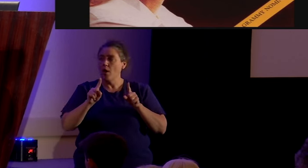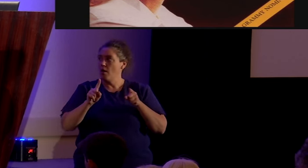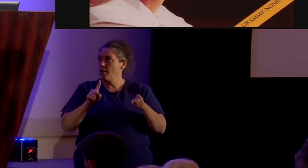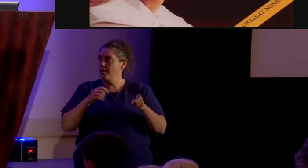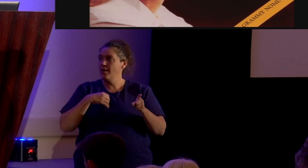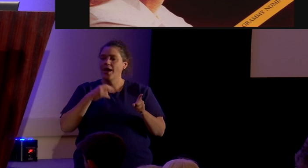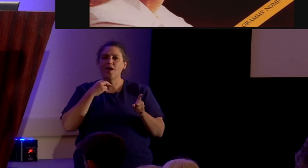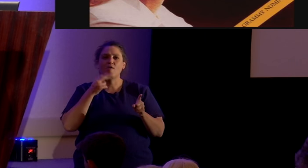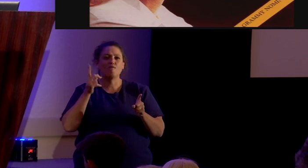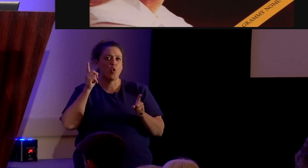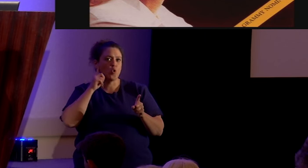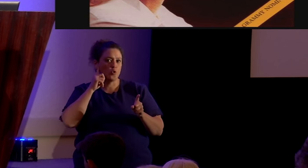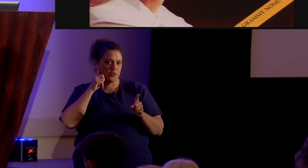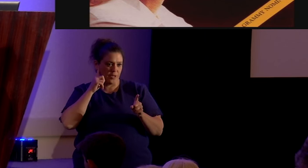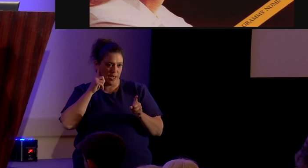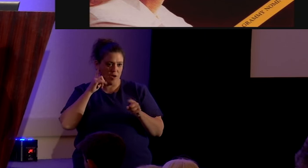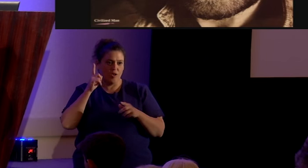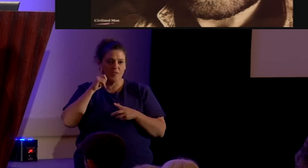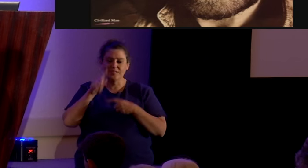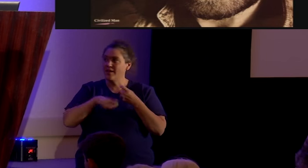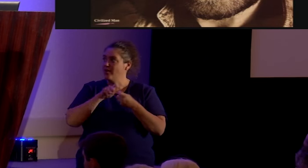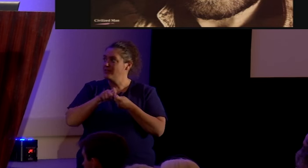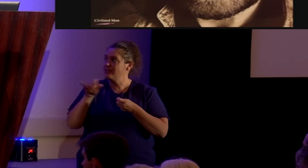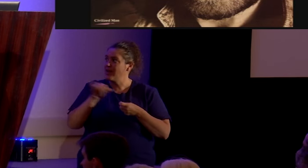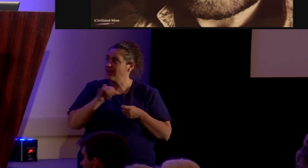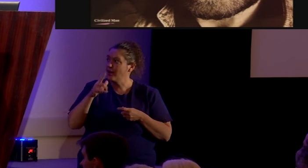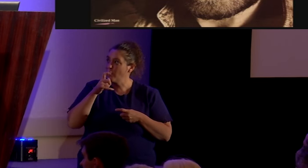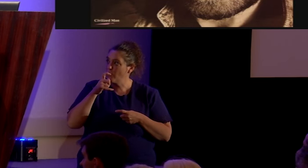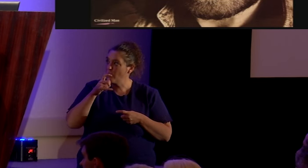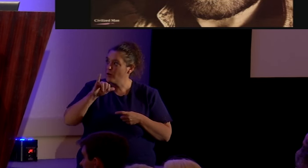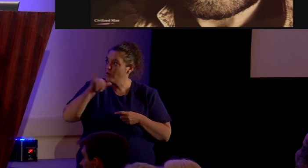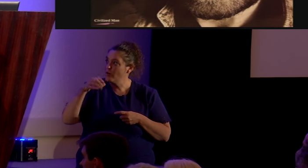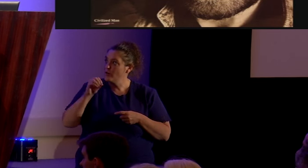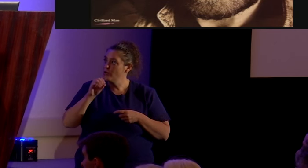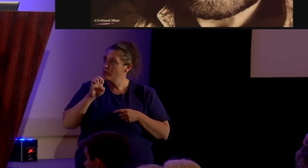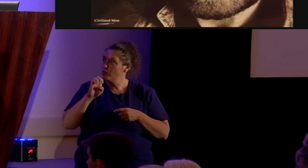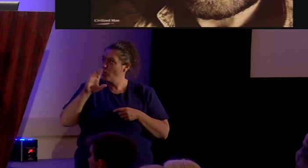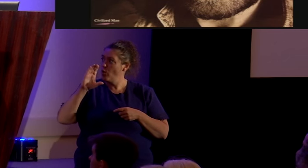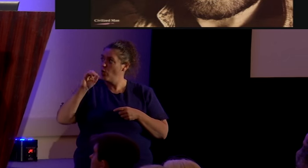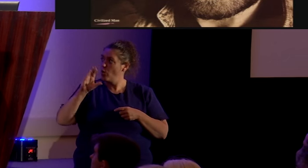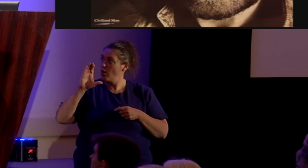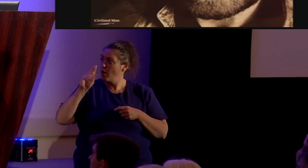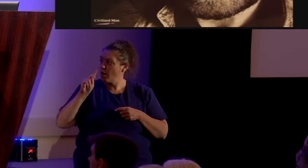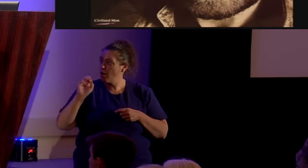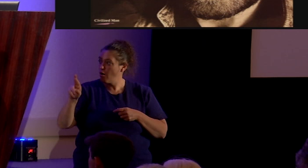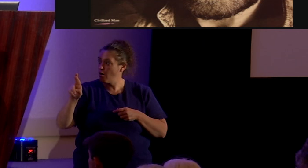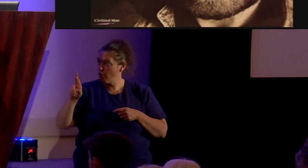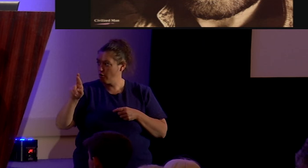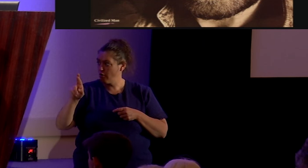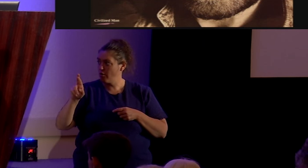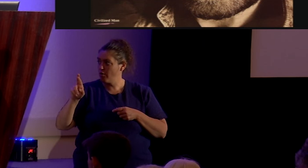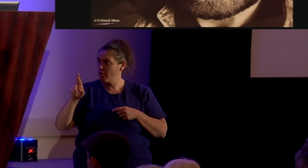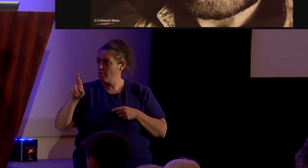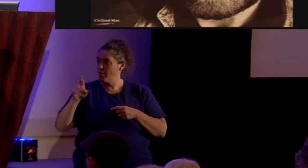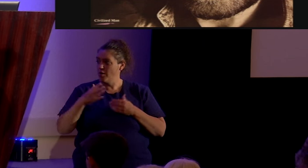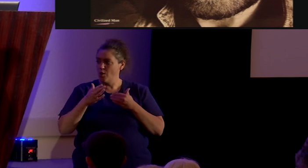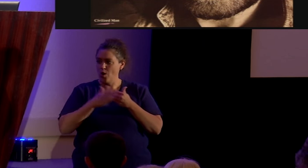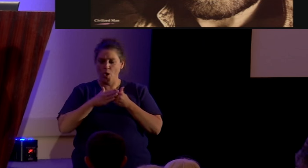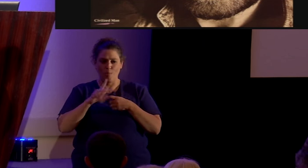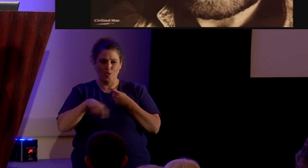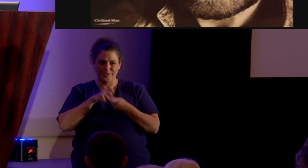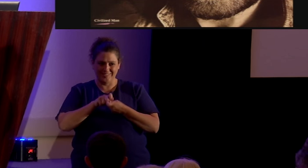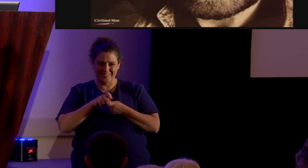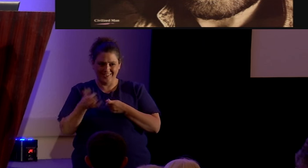a vocal sound that sounded exactly like joe cocker right or almost exactly